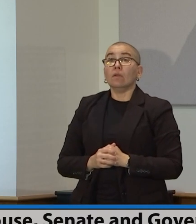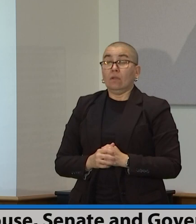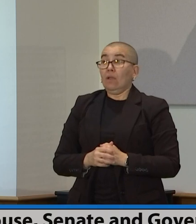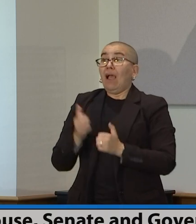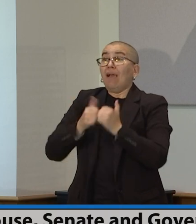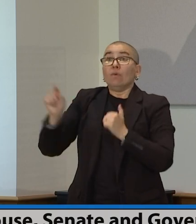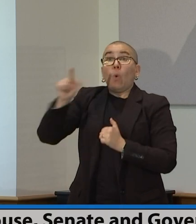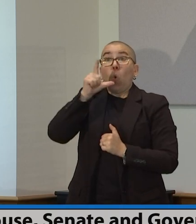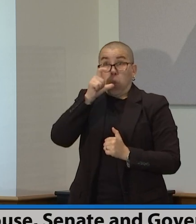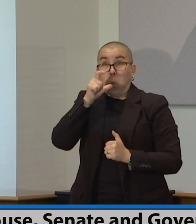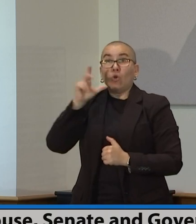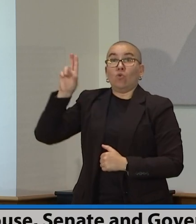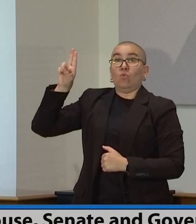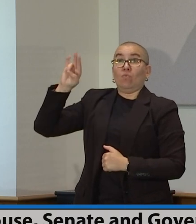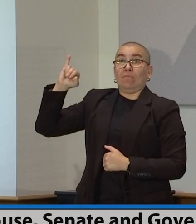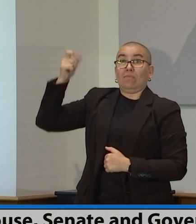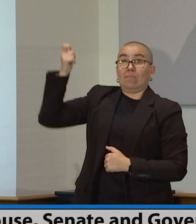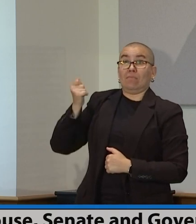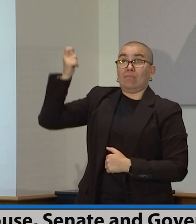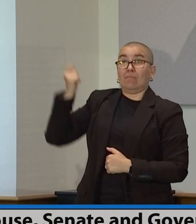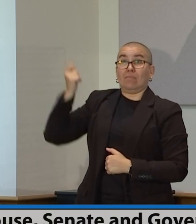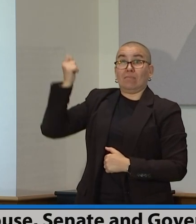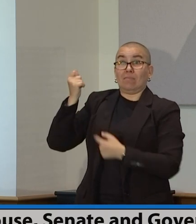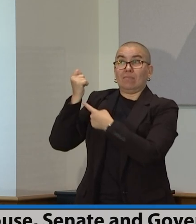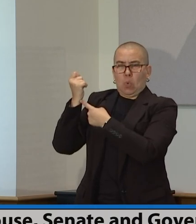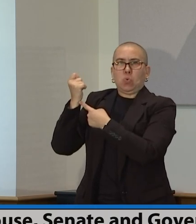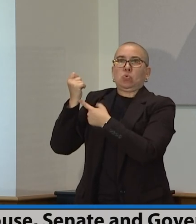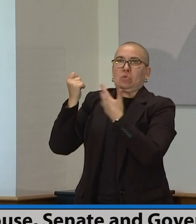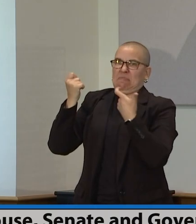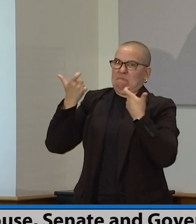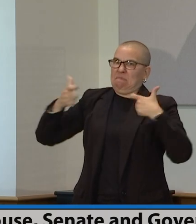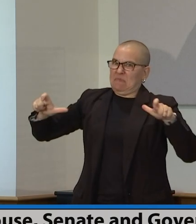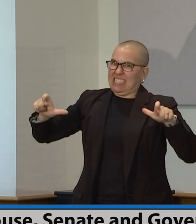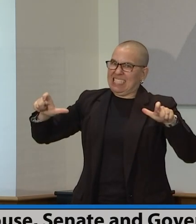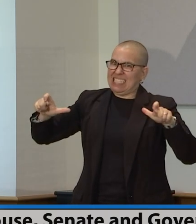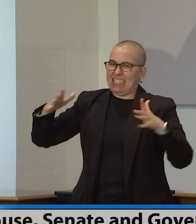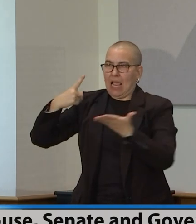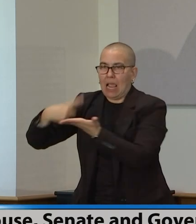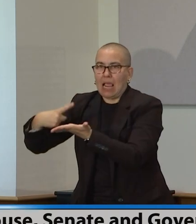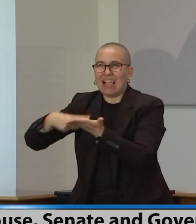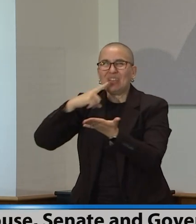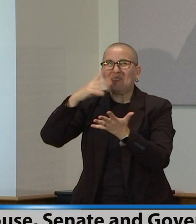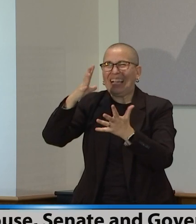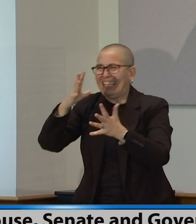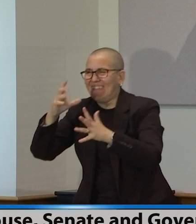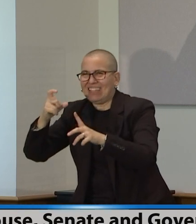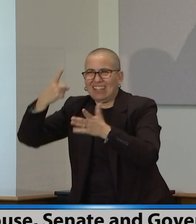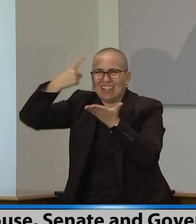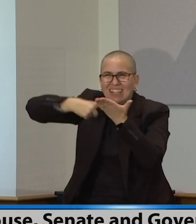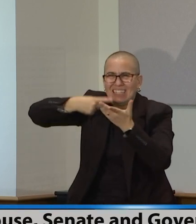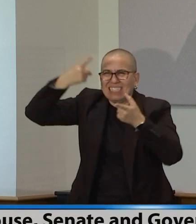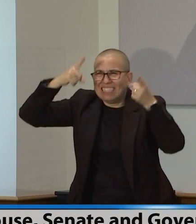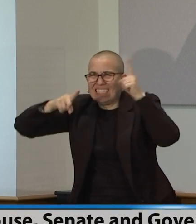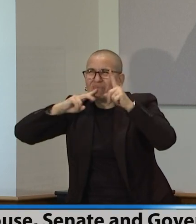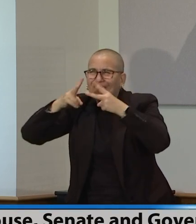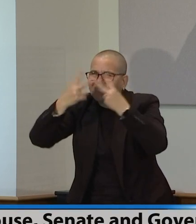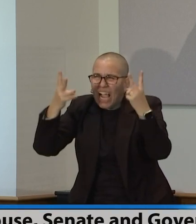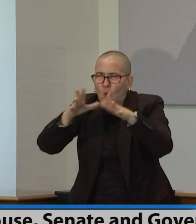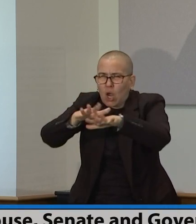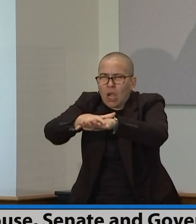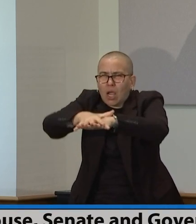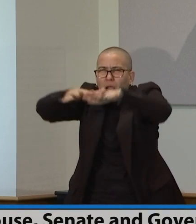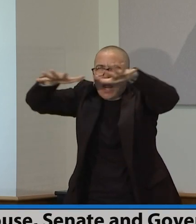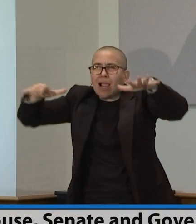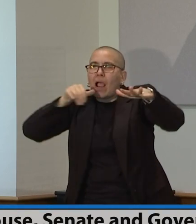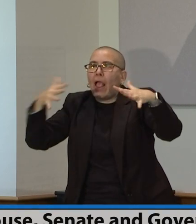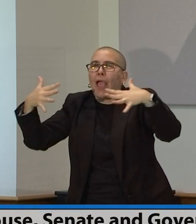it's difficult to work together when we're so divided. Uh, but at the same time, I really feel like we've found the place that we can all say